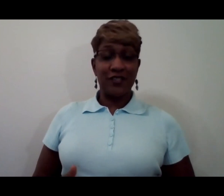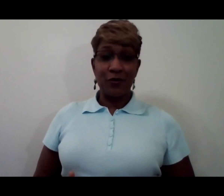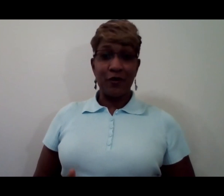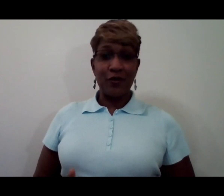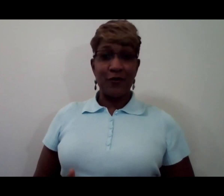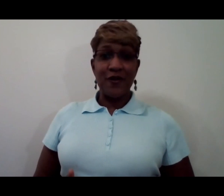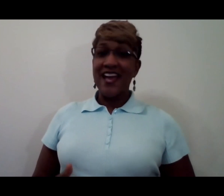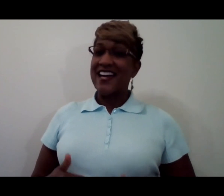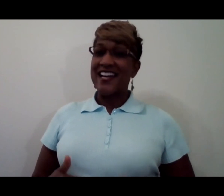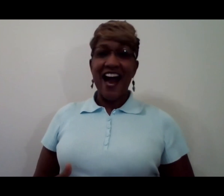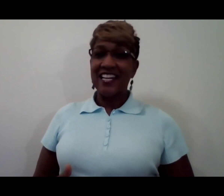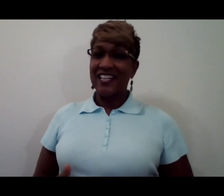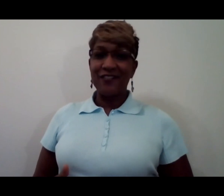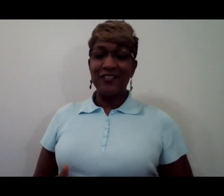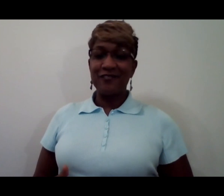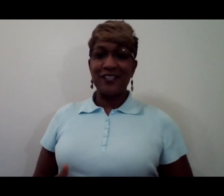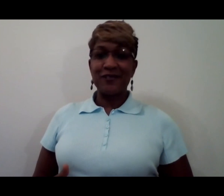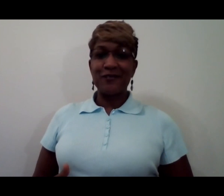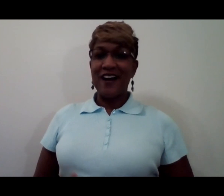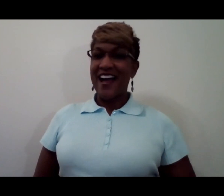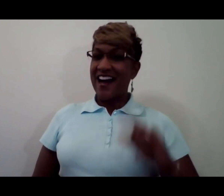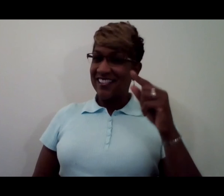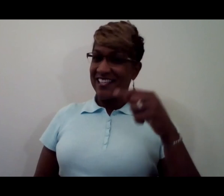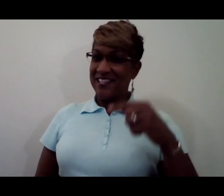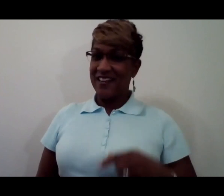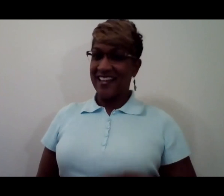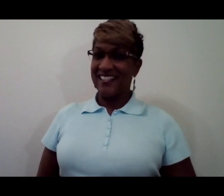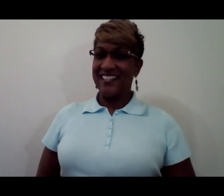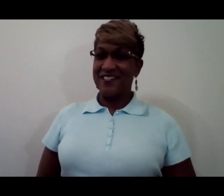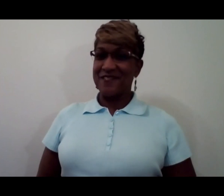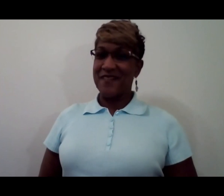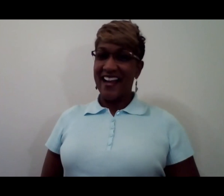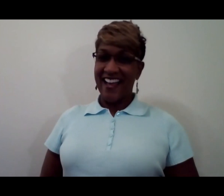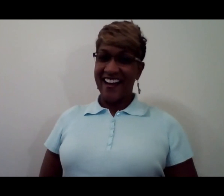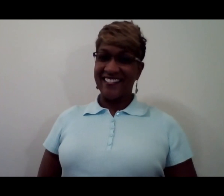to do it with you God loves you everyone so do I I'll see you next year bye now